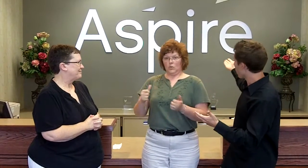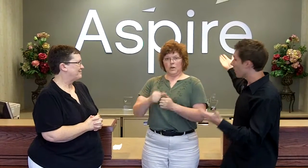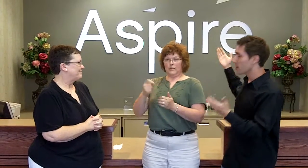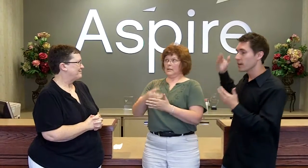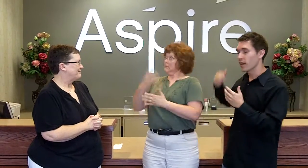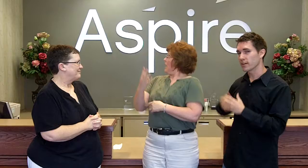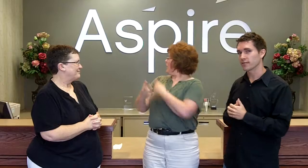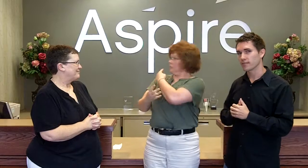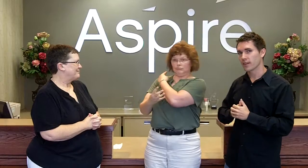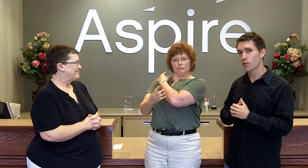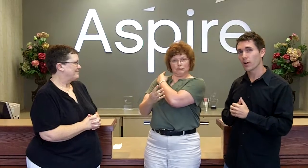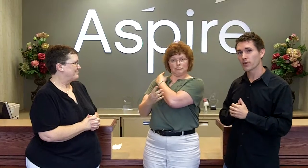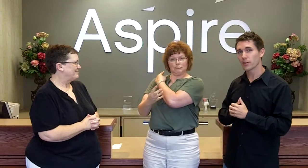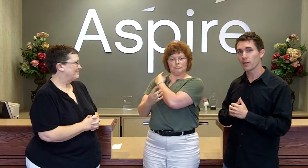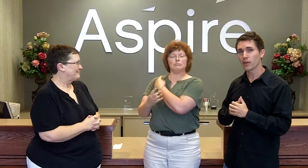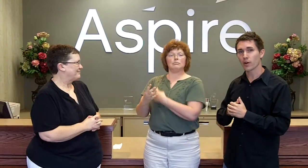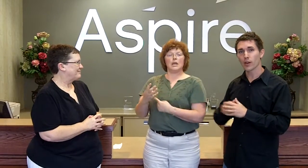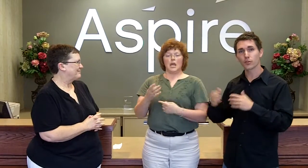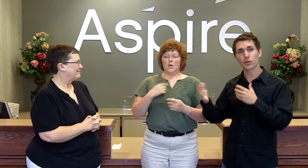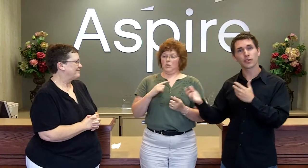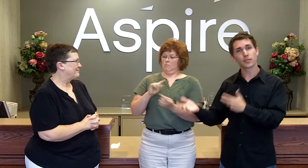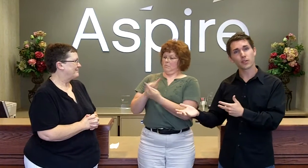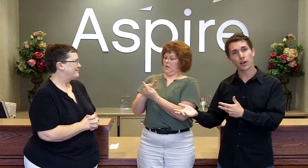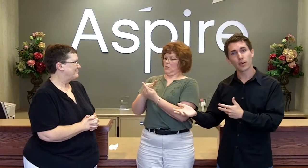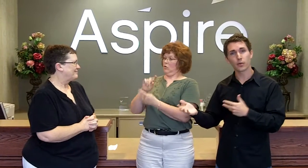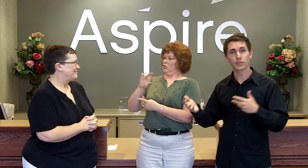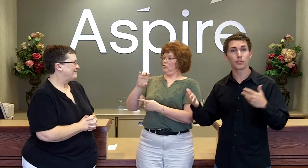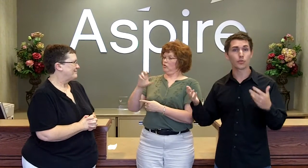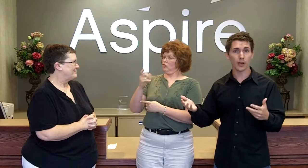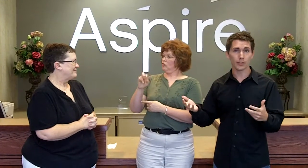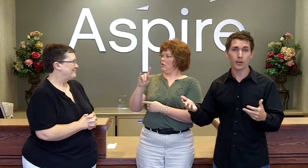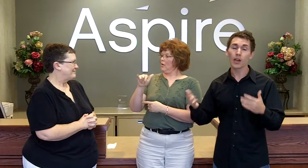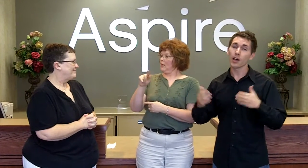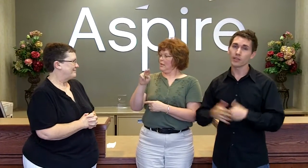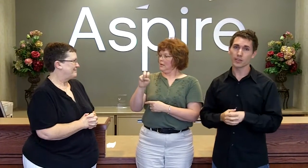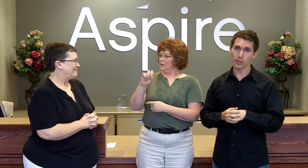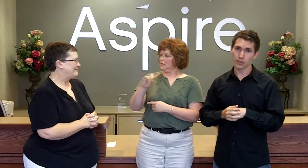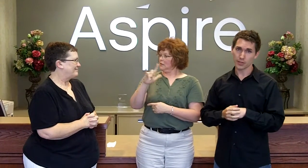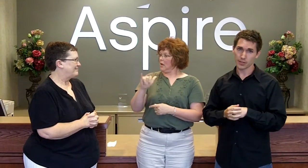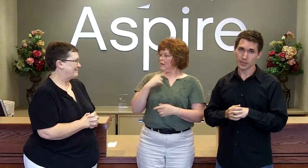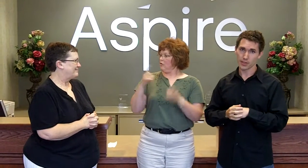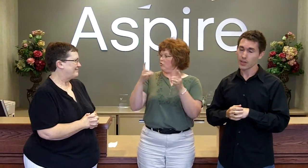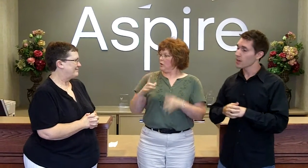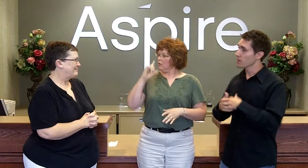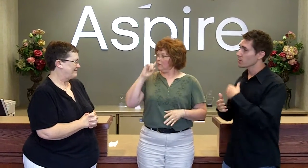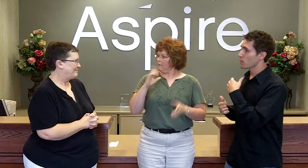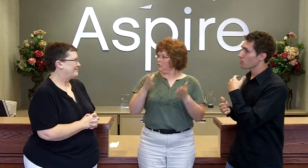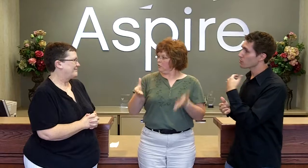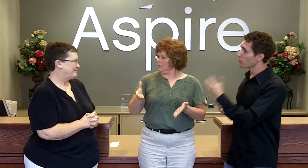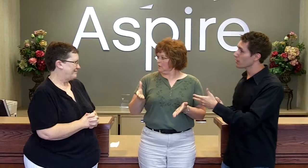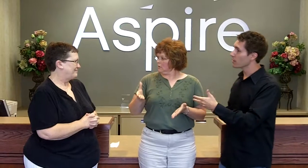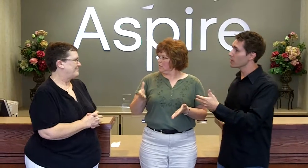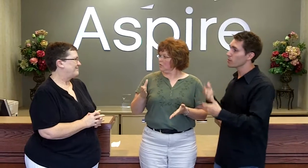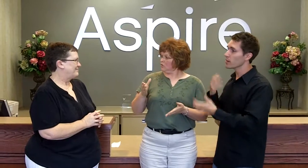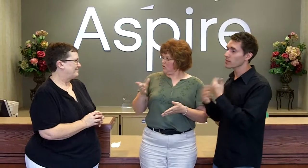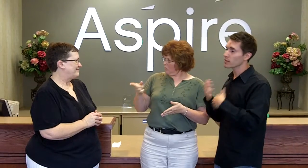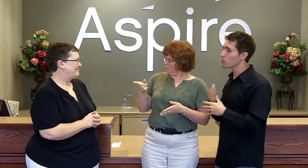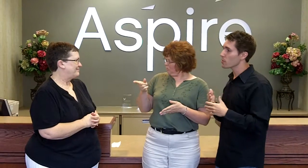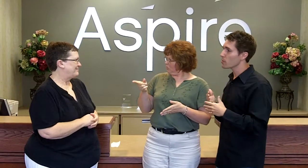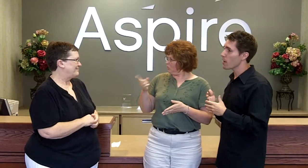Aspire Indiana, and we're actually meeting right now with Charlene Scully, who is the Director of Death Services. So, Charlene, can you tell us a little bit